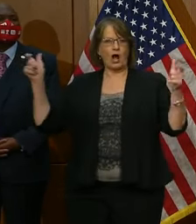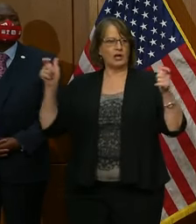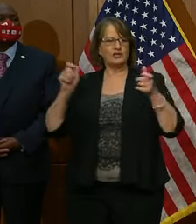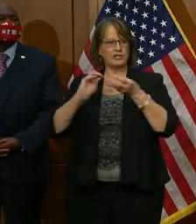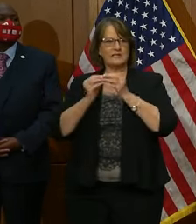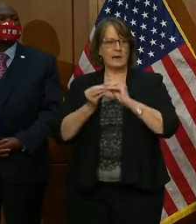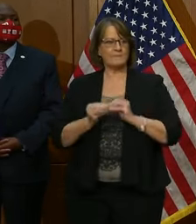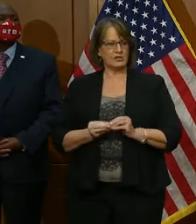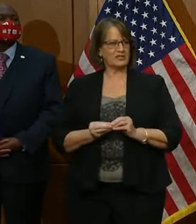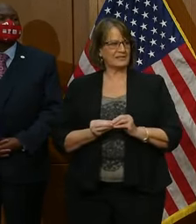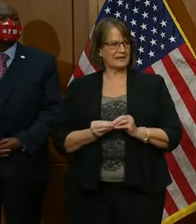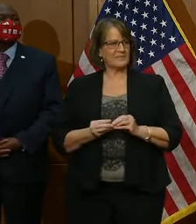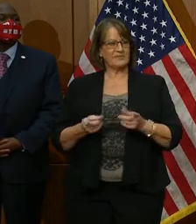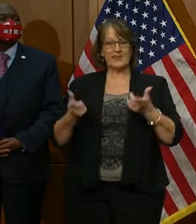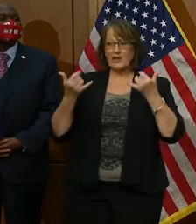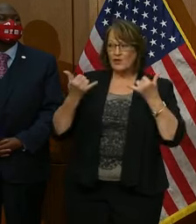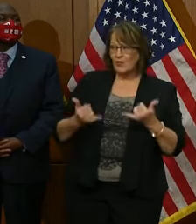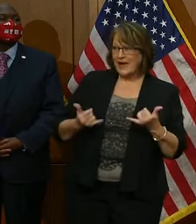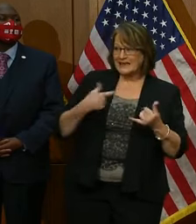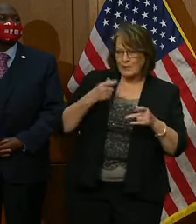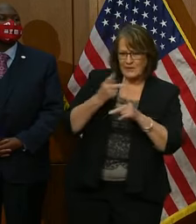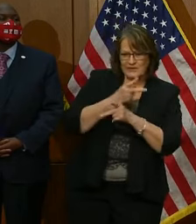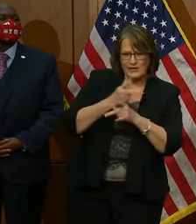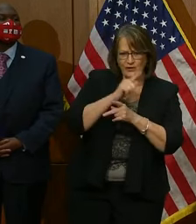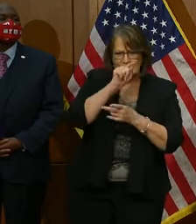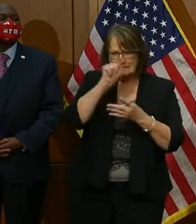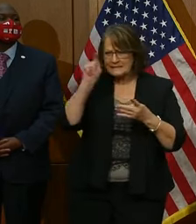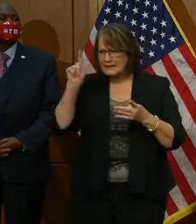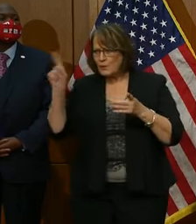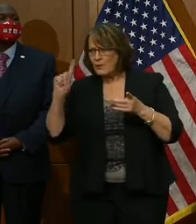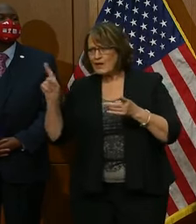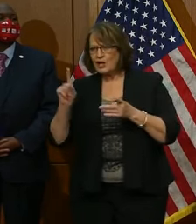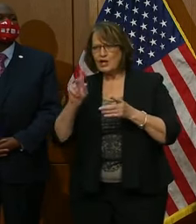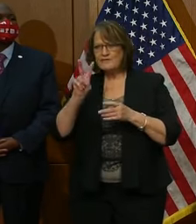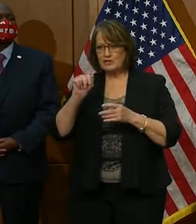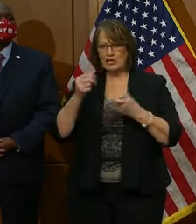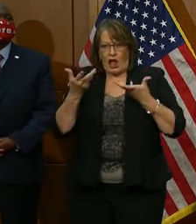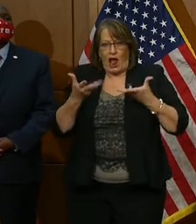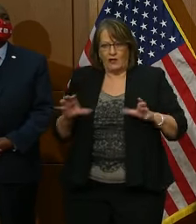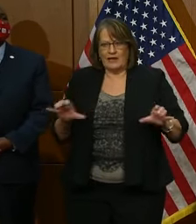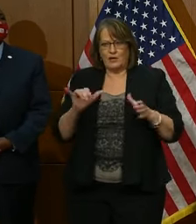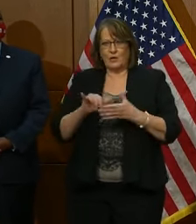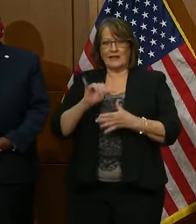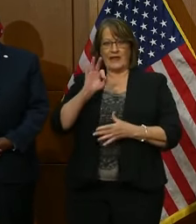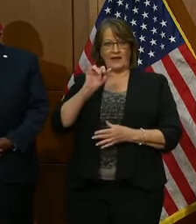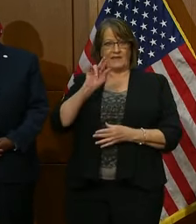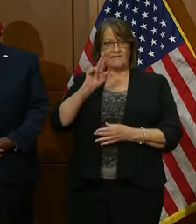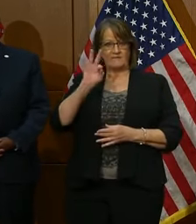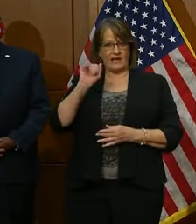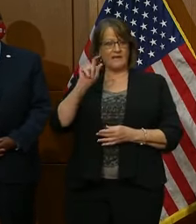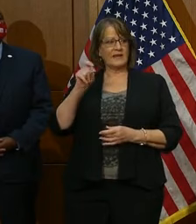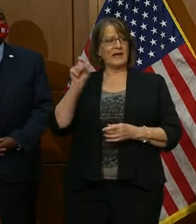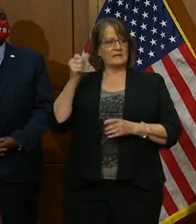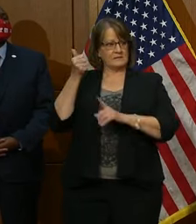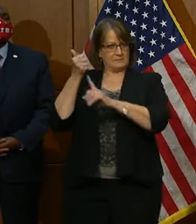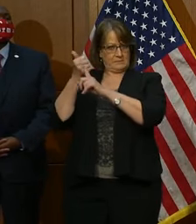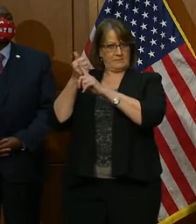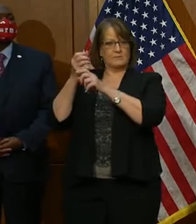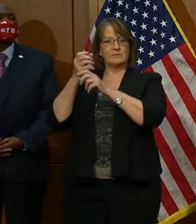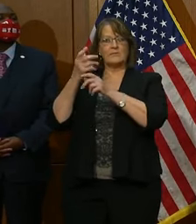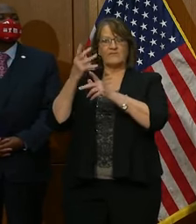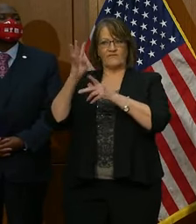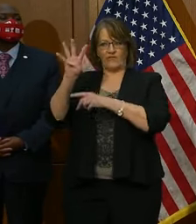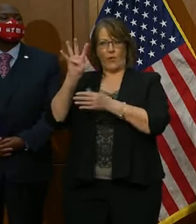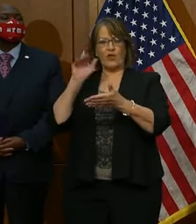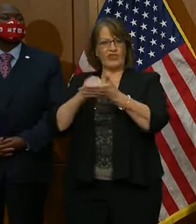We're right now mapping out places across the Commonwealth that are already doing this, right? Fairfax was able to get 4,000 individuals